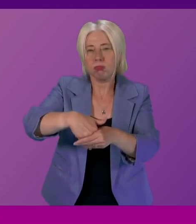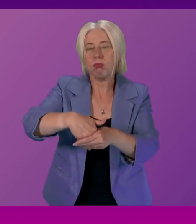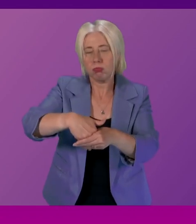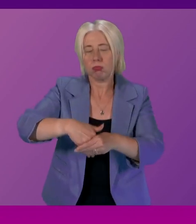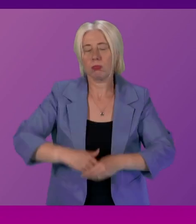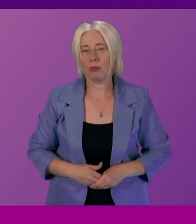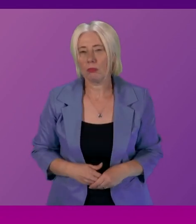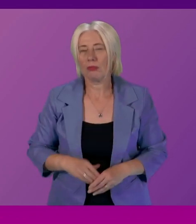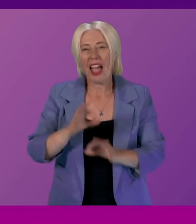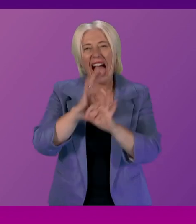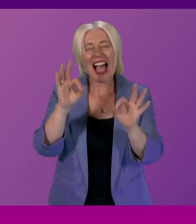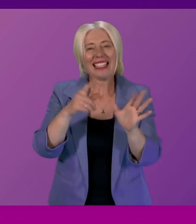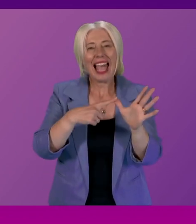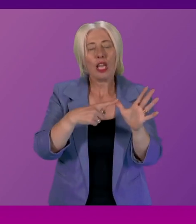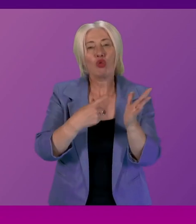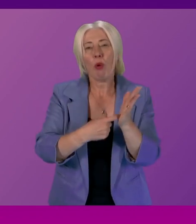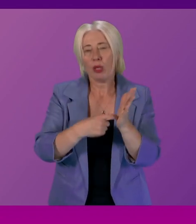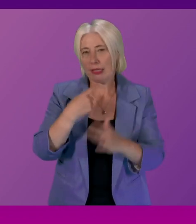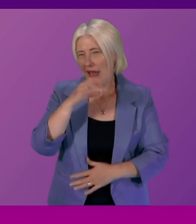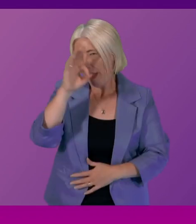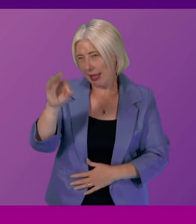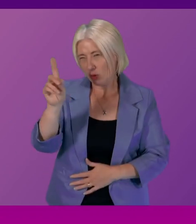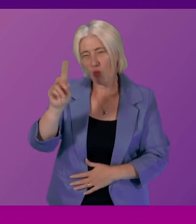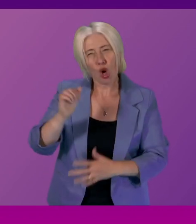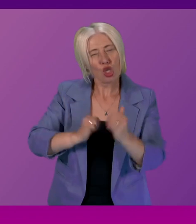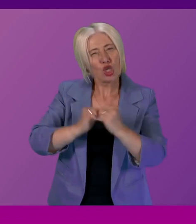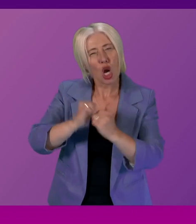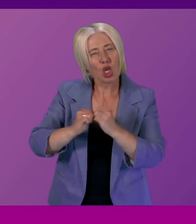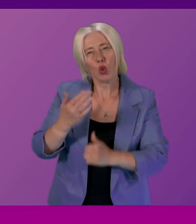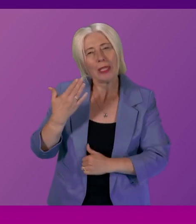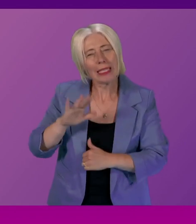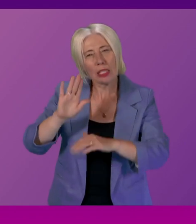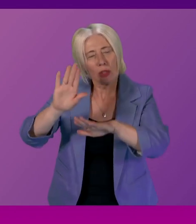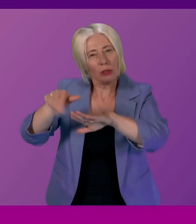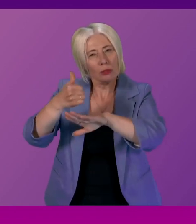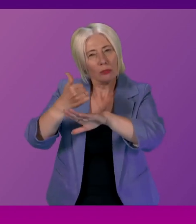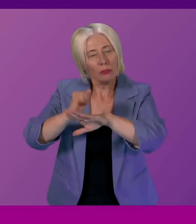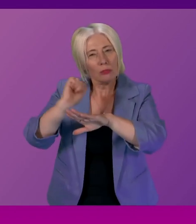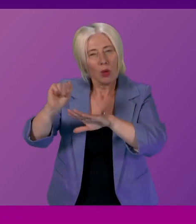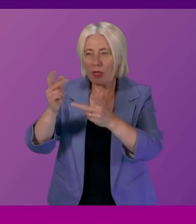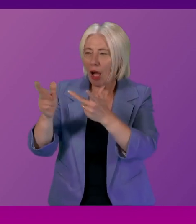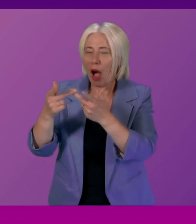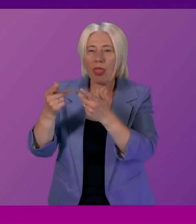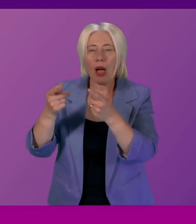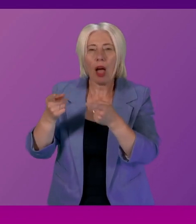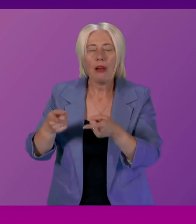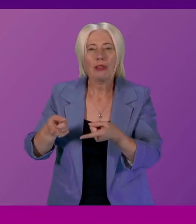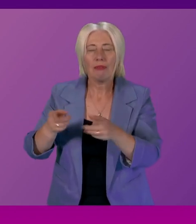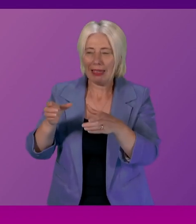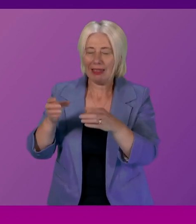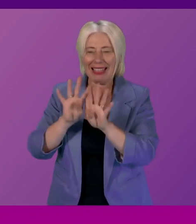i've asked angus robertson to do is consider what structures need to be put in place with fellow cabinet secretaries